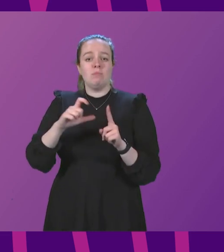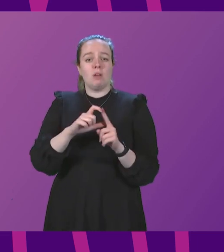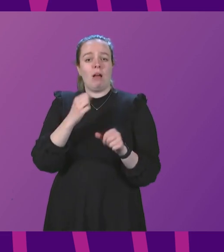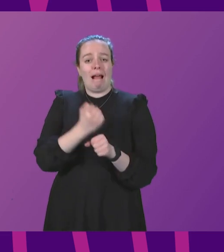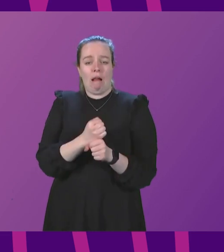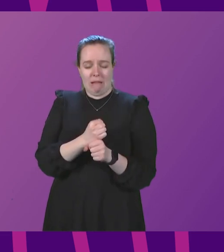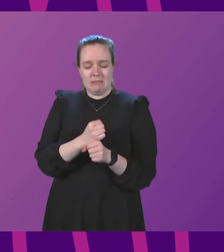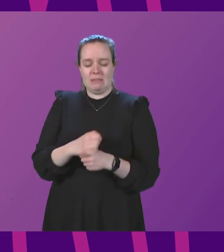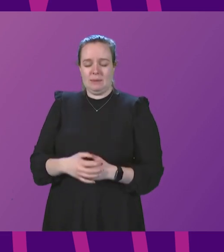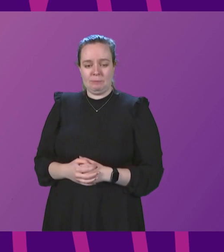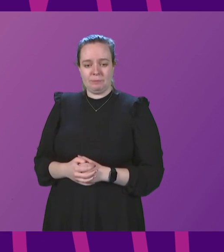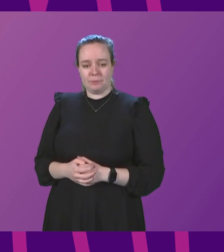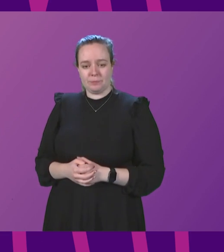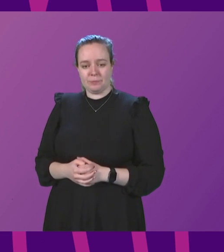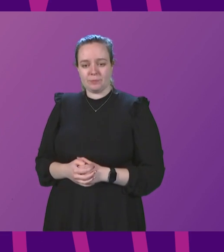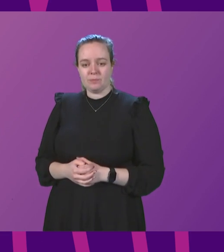to be followed by Evelyn Tweed